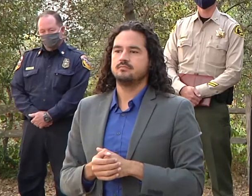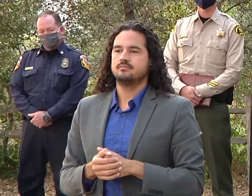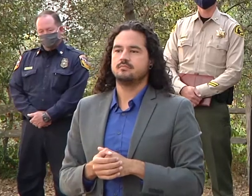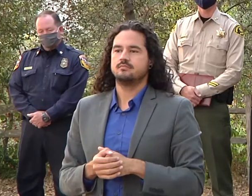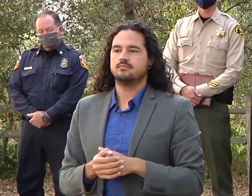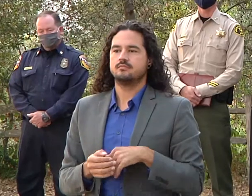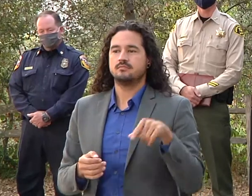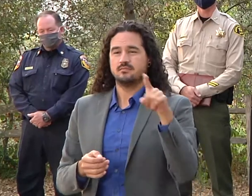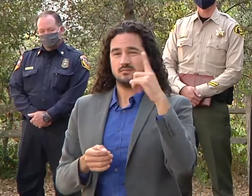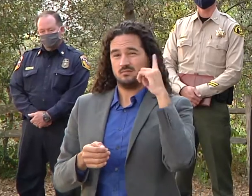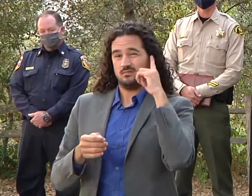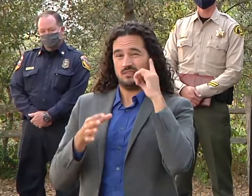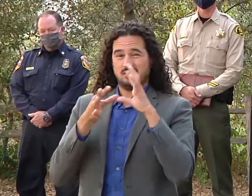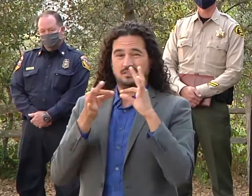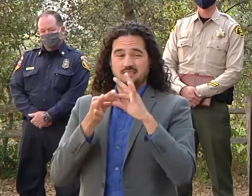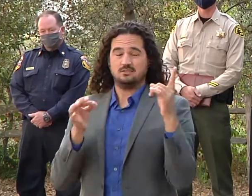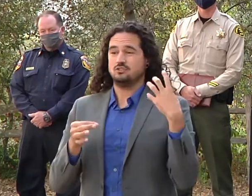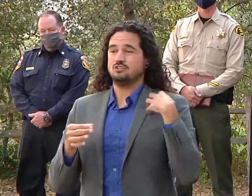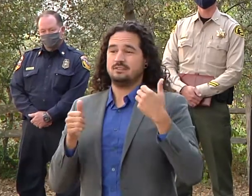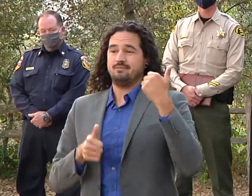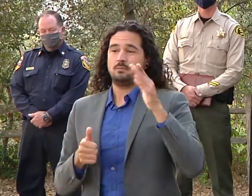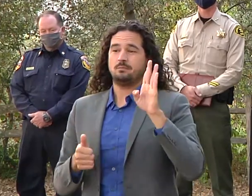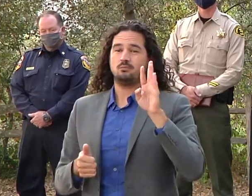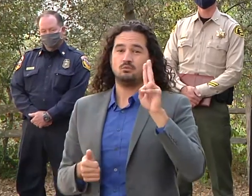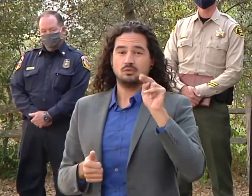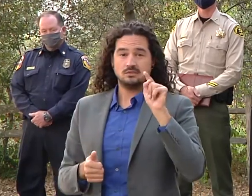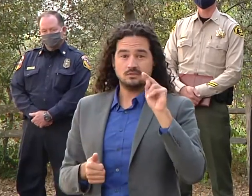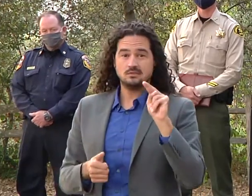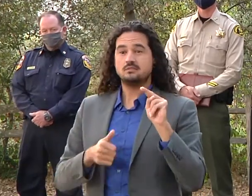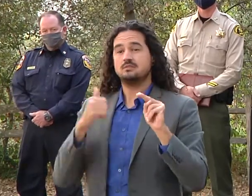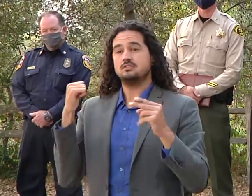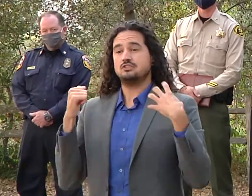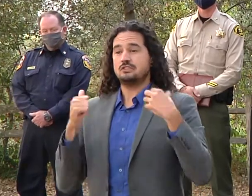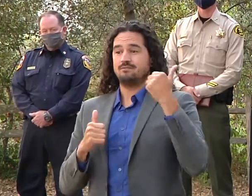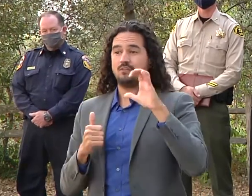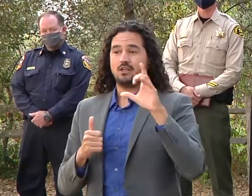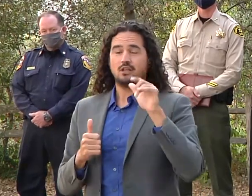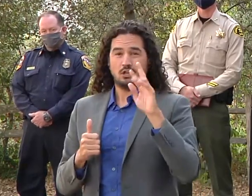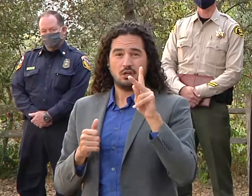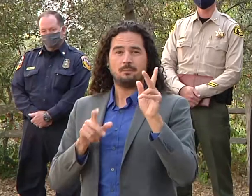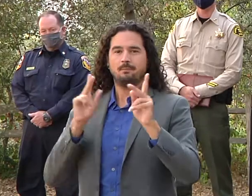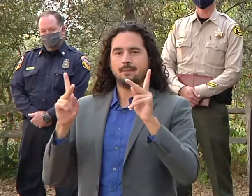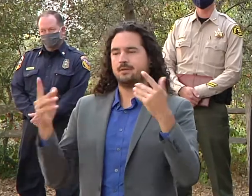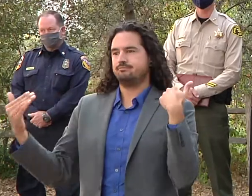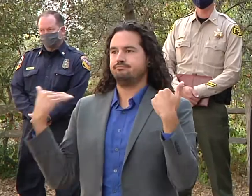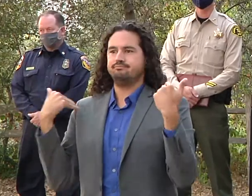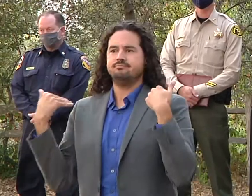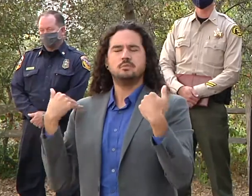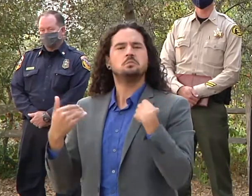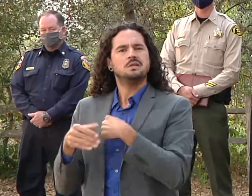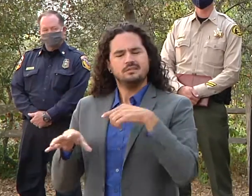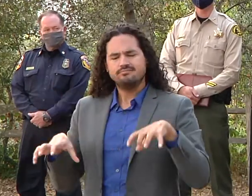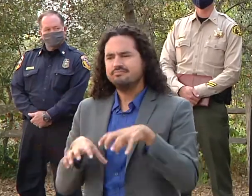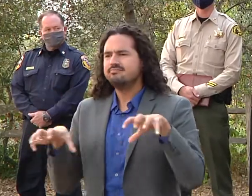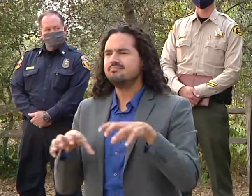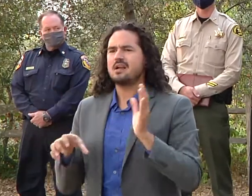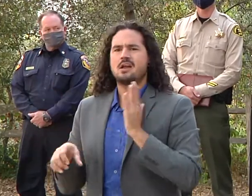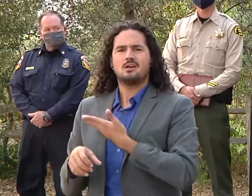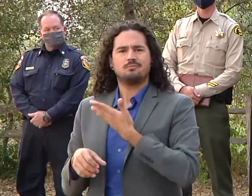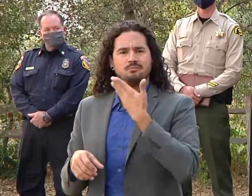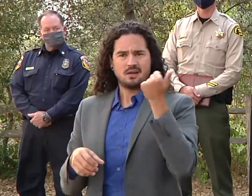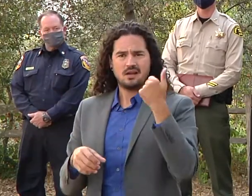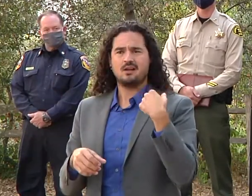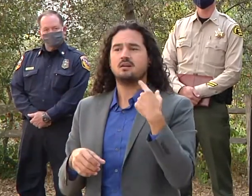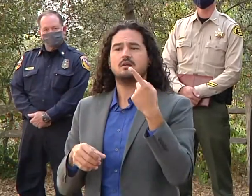a lot of work is being done even though you might not necessarily see it we have been doing the best that we can to show that behind the scenes